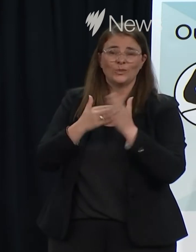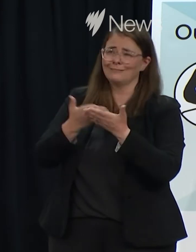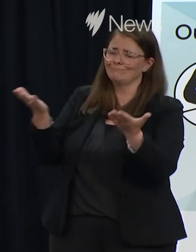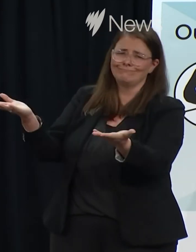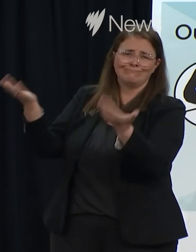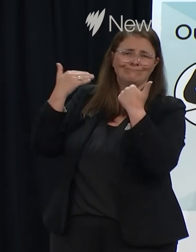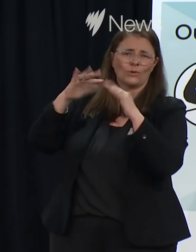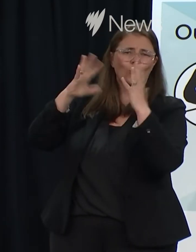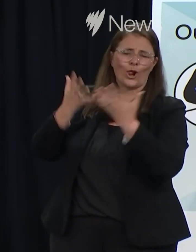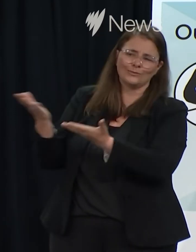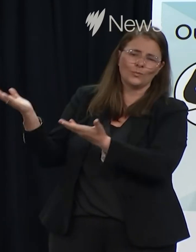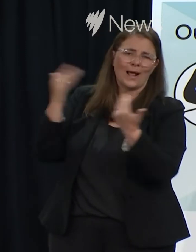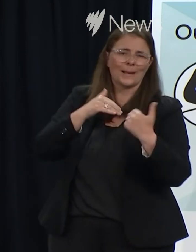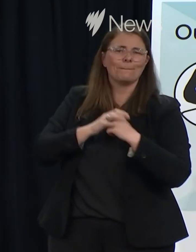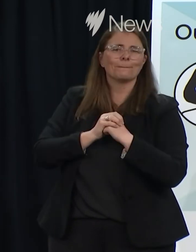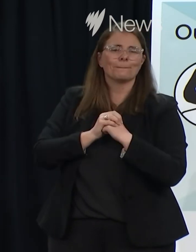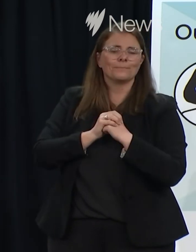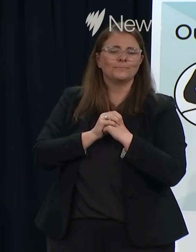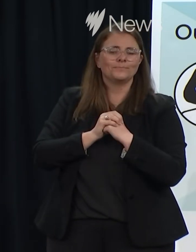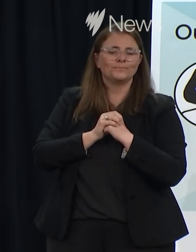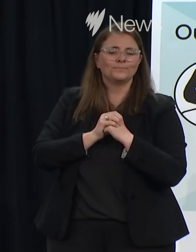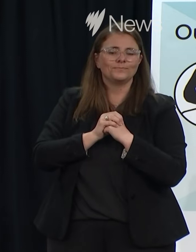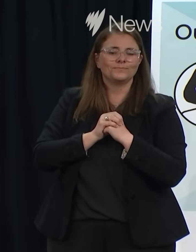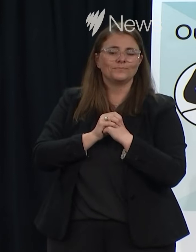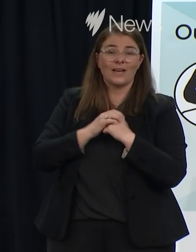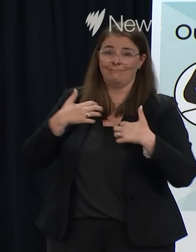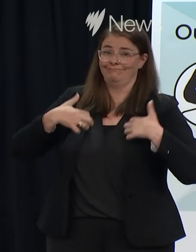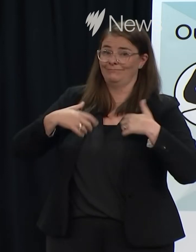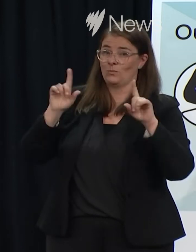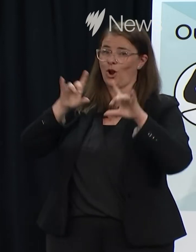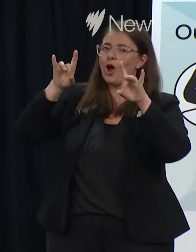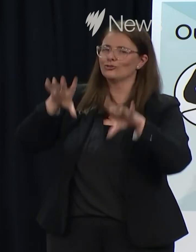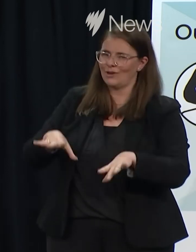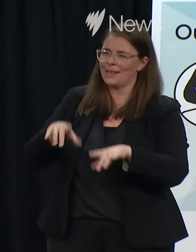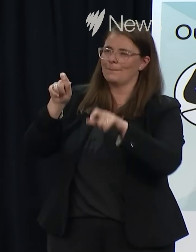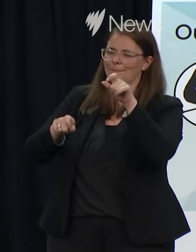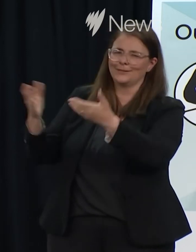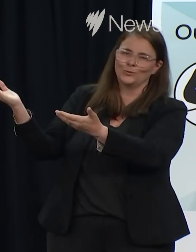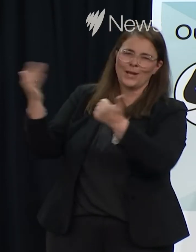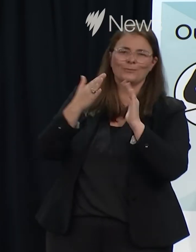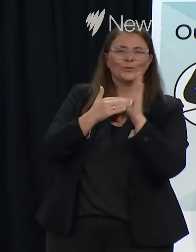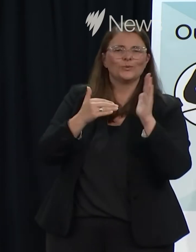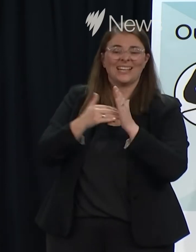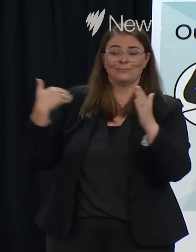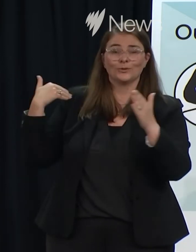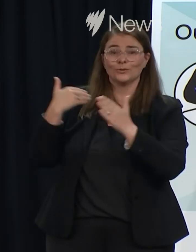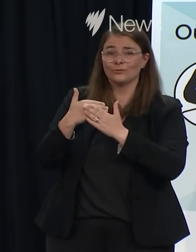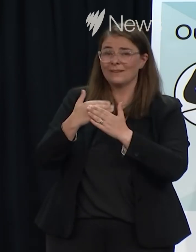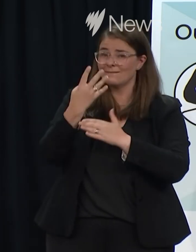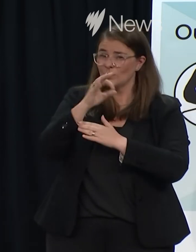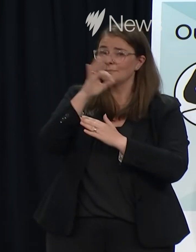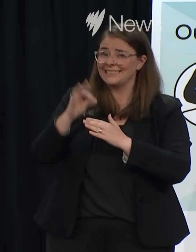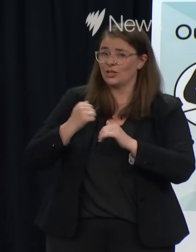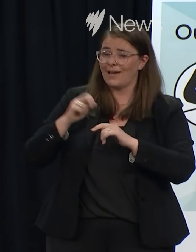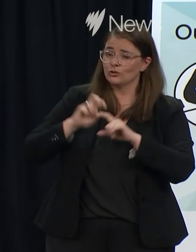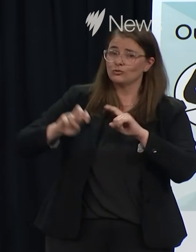open arms. In particular, I look forward to welcoming back our trans-Tasman travellers, who have historically made up 40%